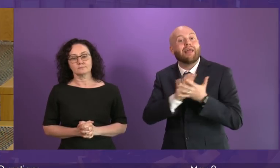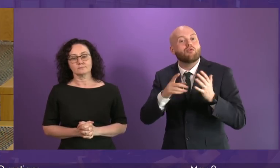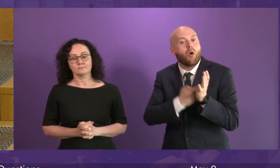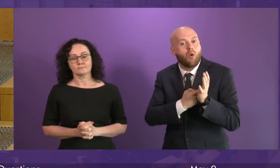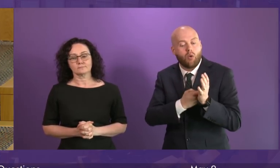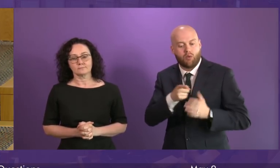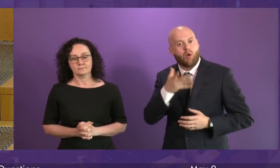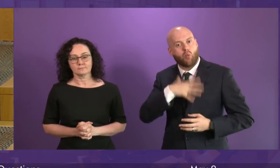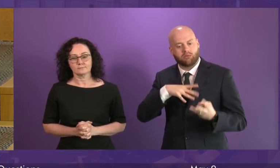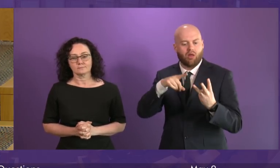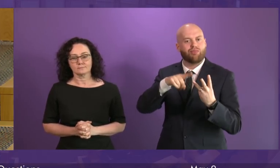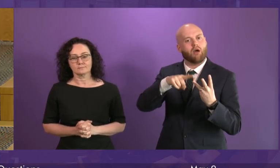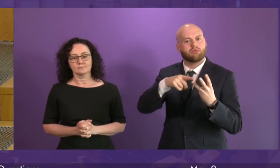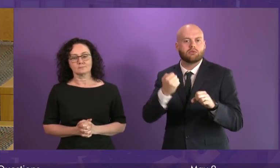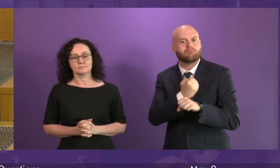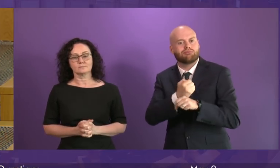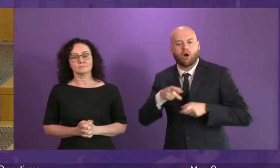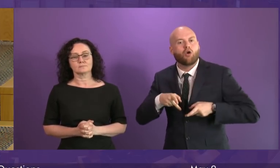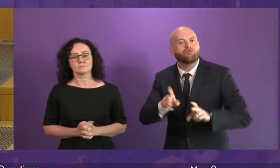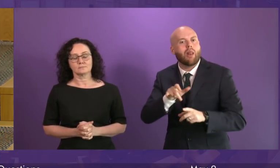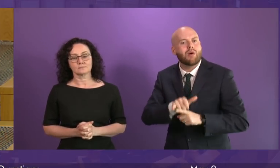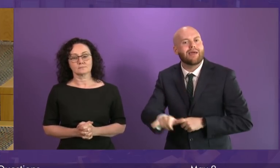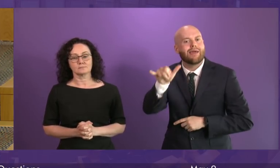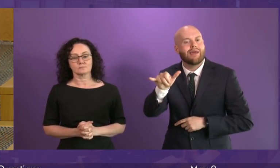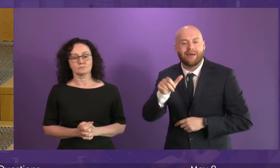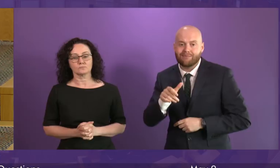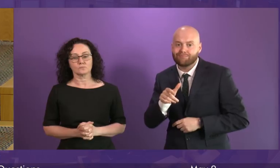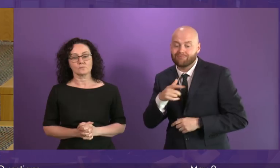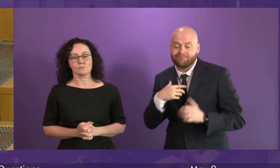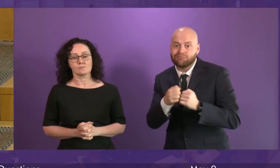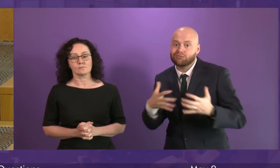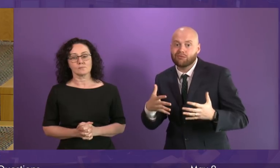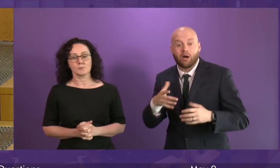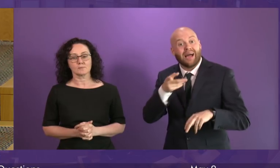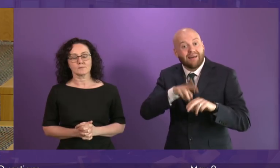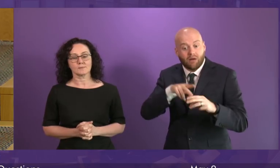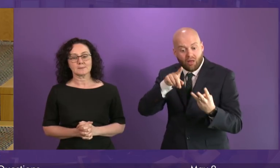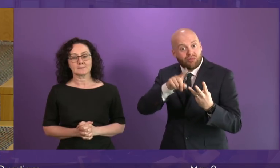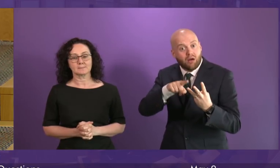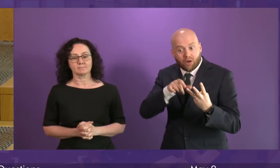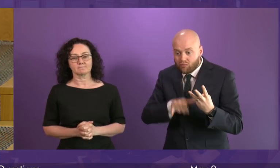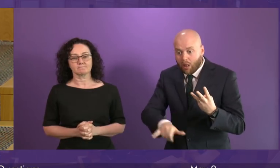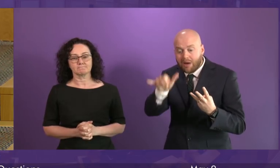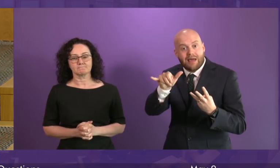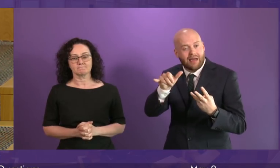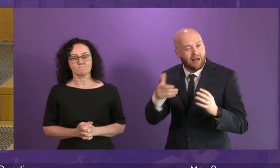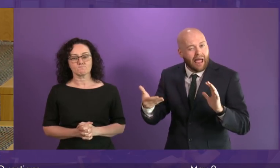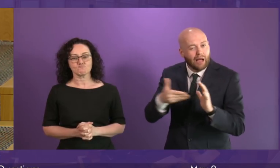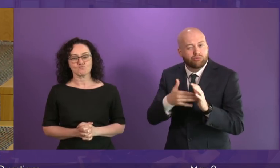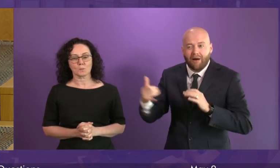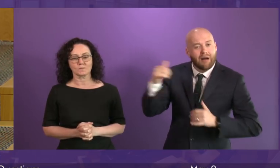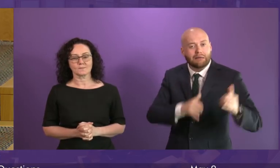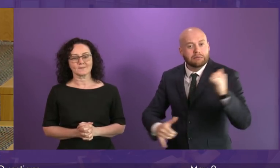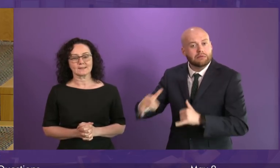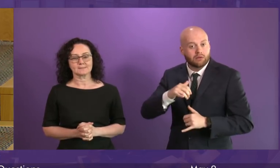is over. A third runway with hundreds of extra flights will not help climate change. I